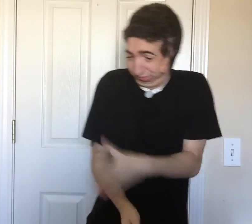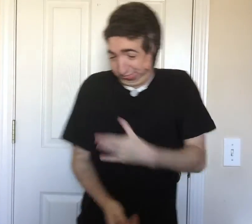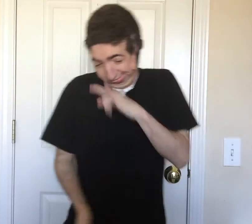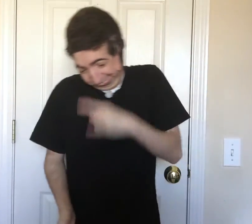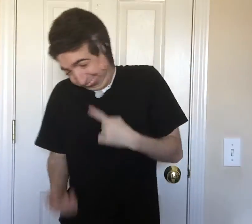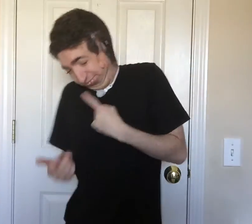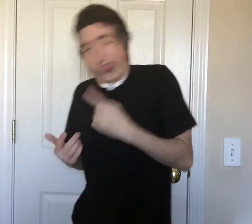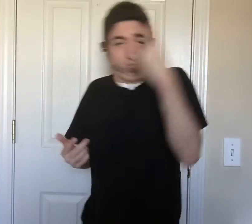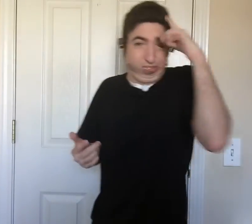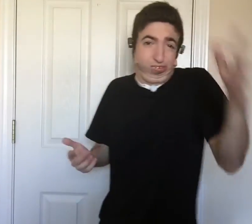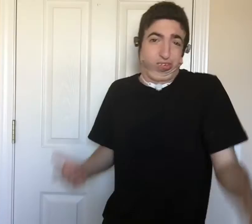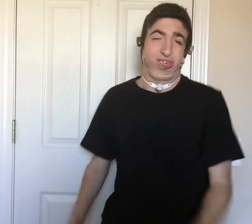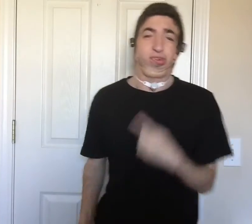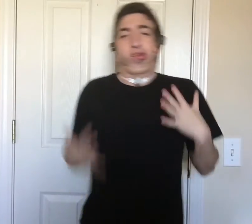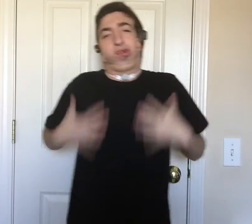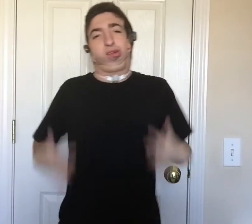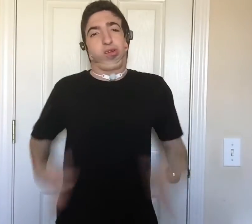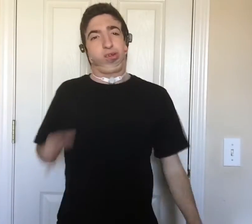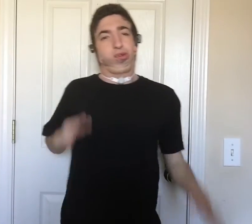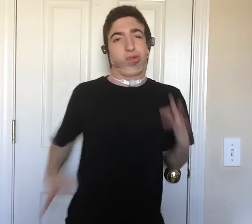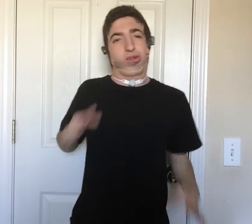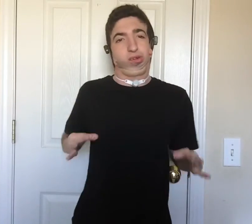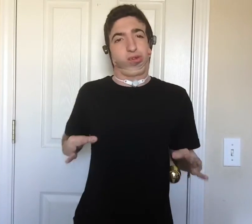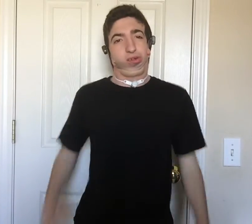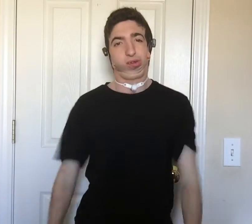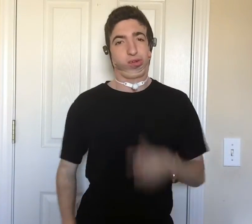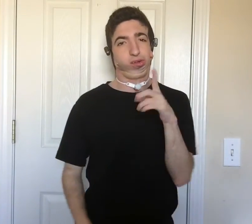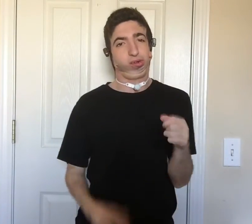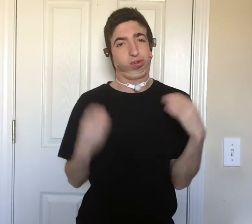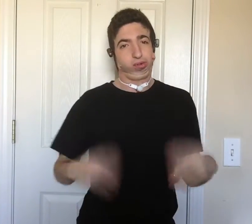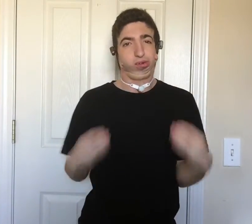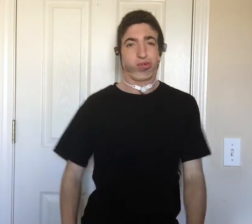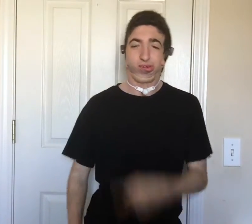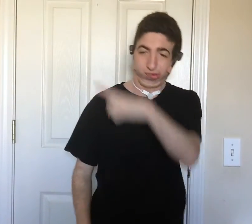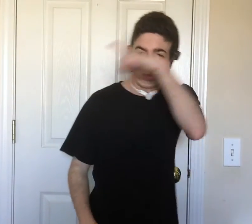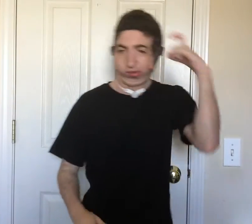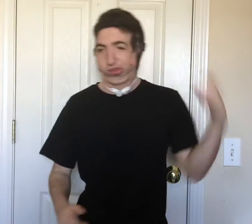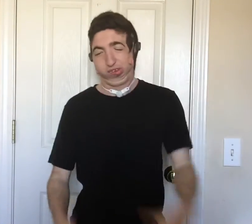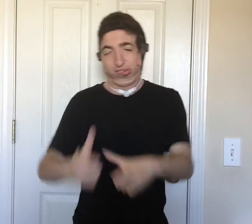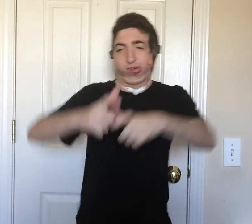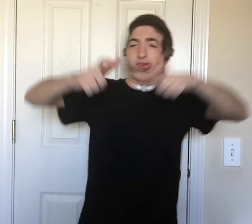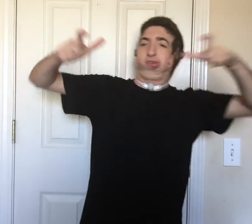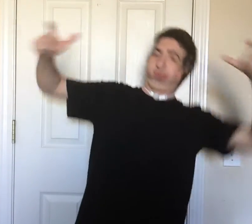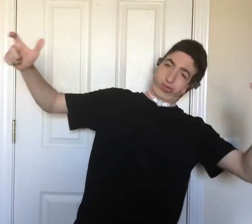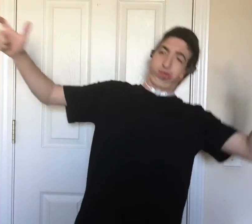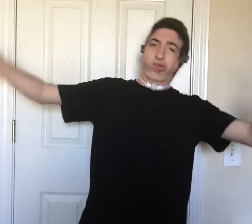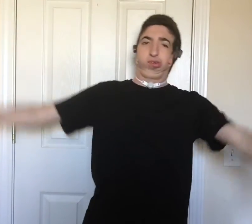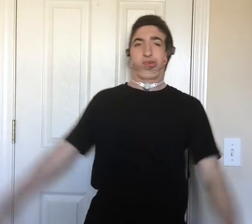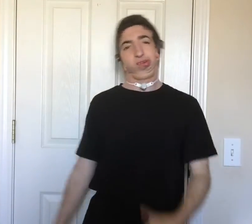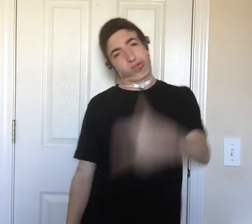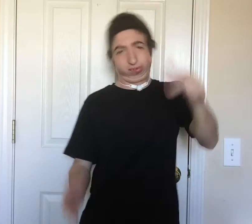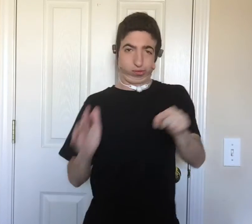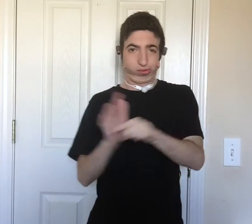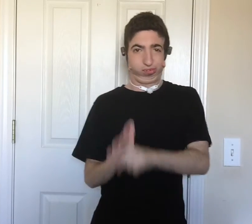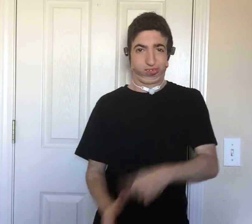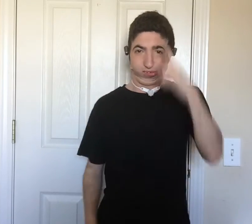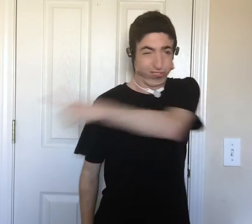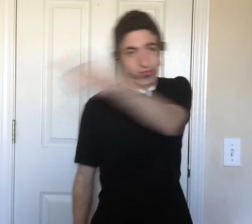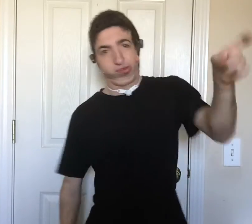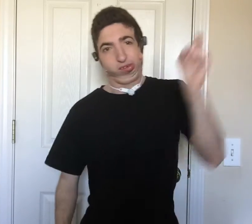the kids for? I say, my clothes come fitted. The Litz store. This summer, you can catch me on a big tour. I'm high grade. I think they need to quiz